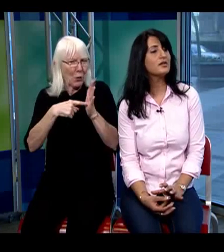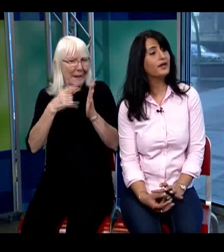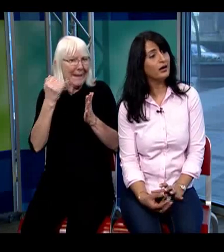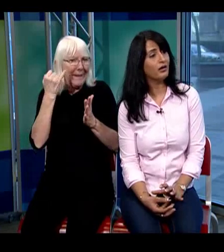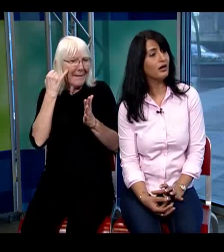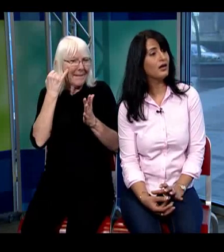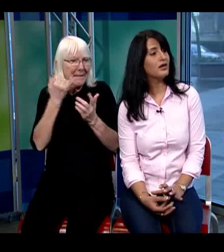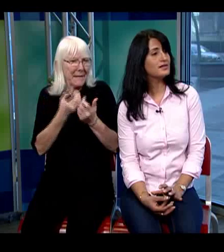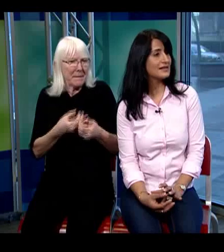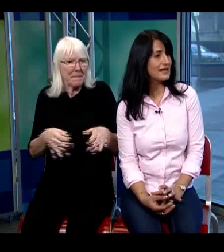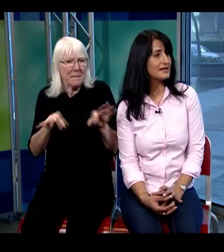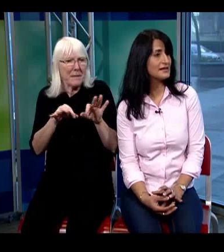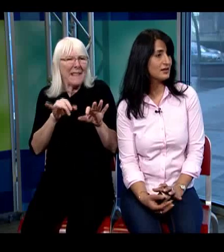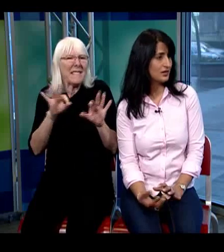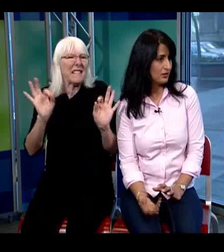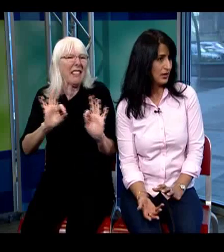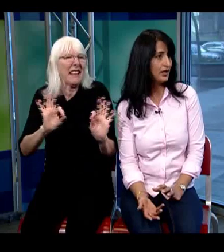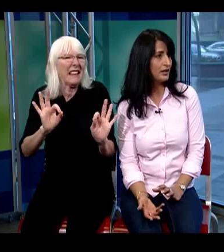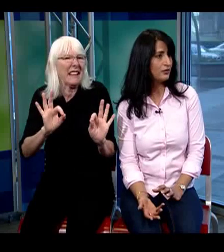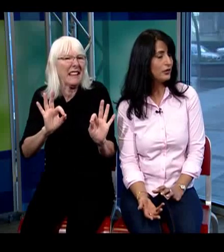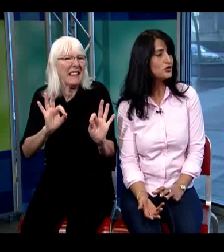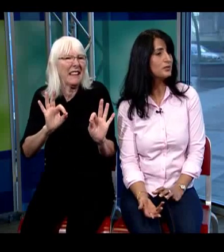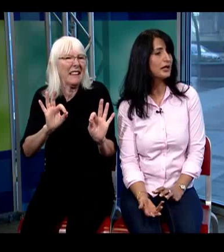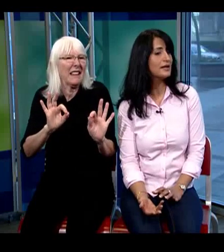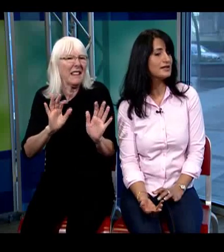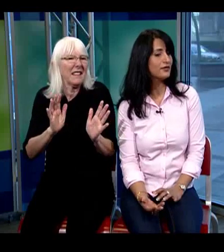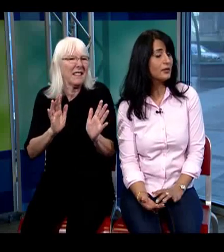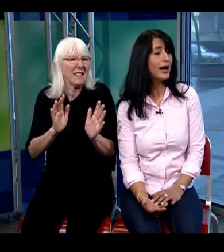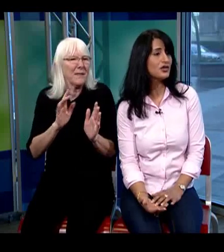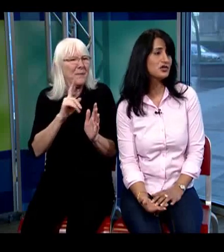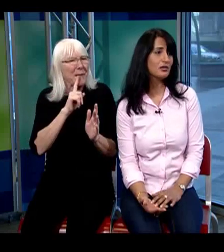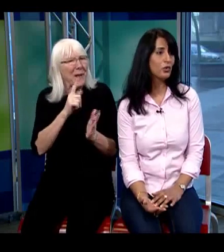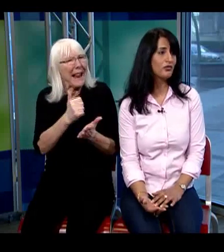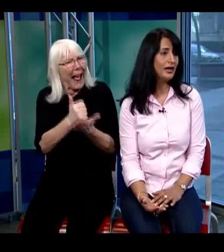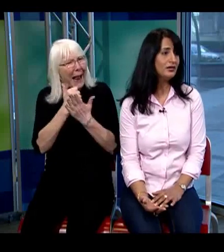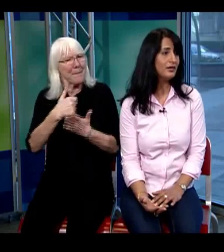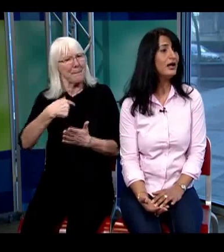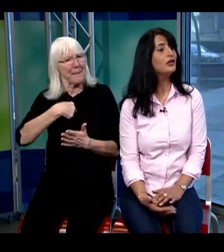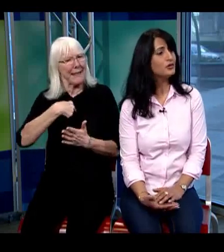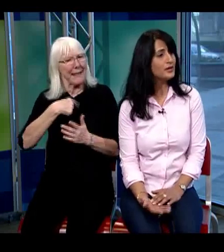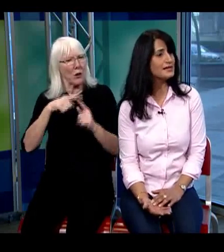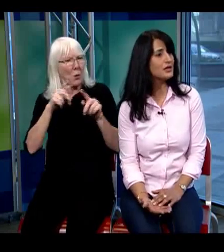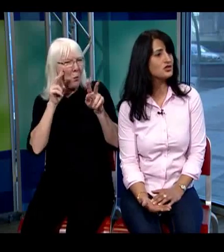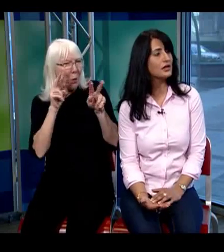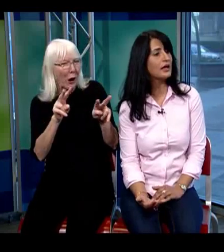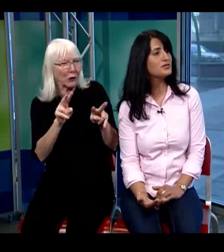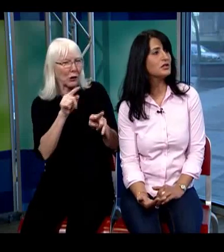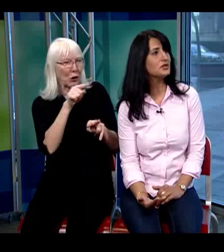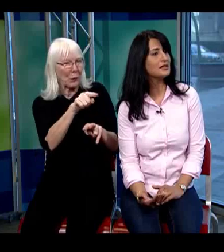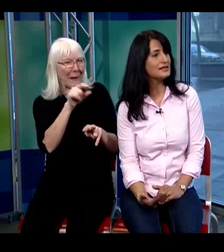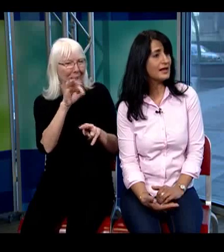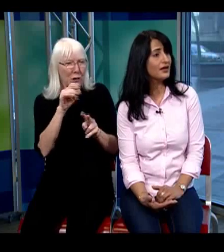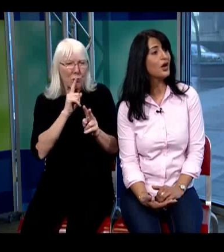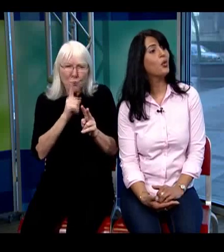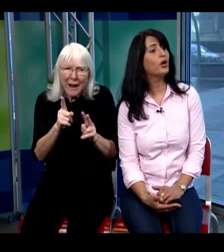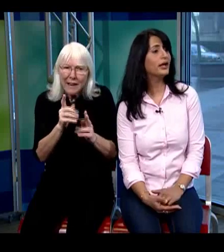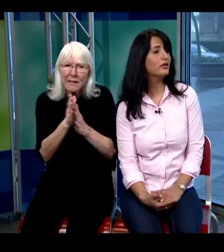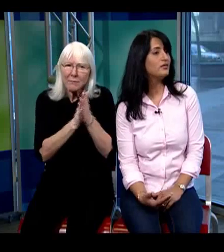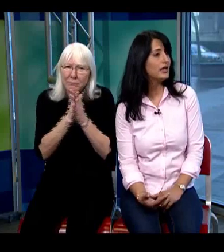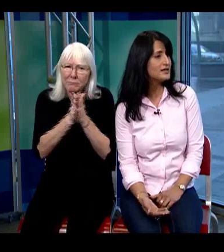their success in the future because if they're passionate and motivated through that session it allows me to understand what kind of needs